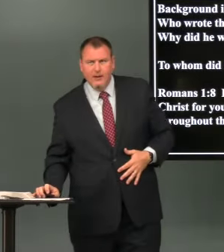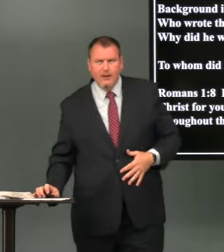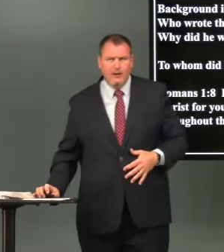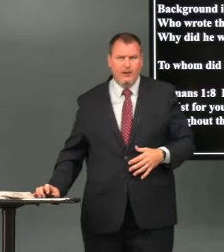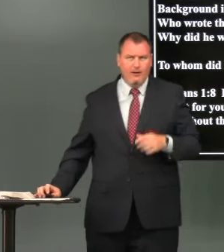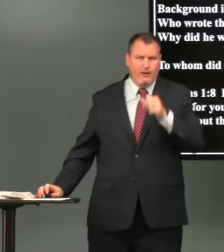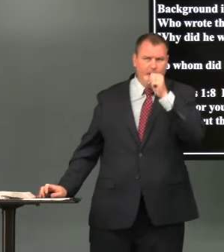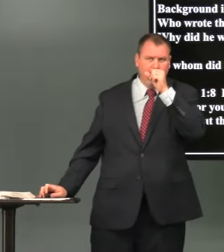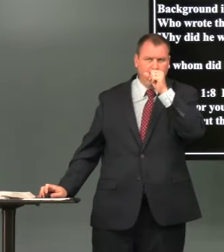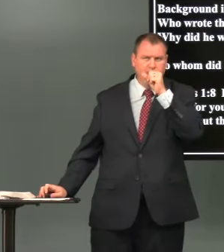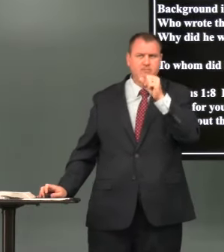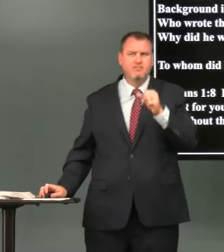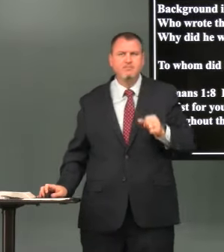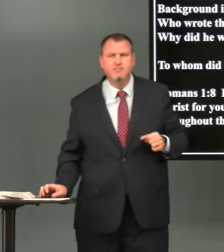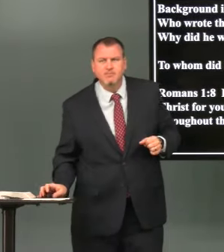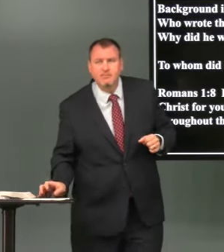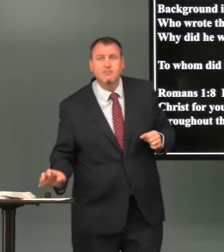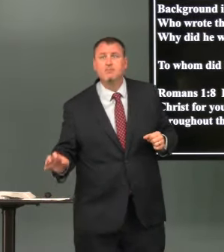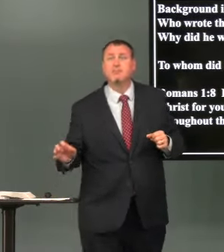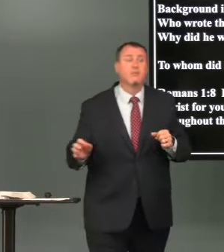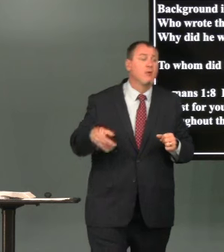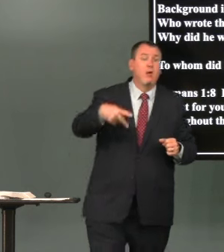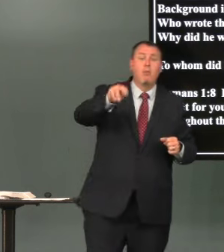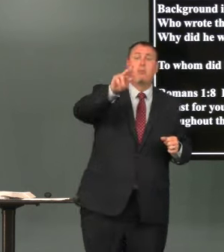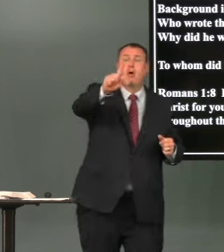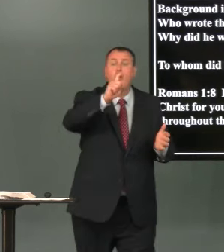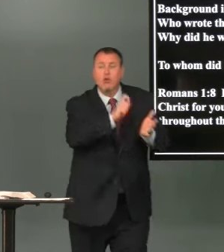the problem with people who live in rome is what